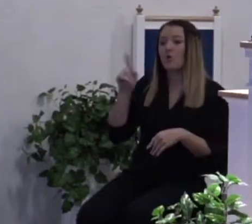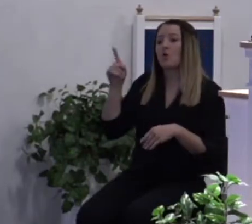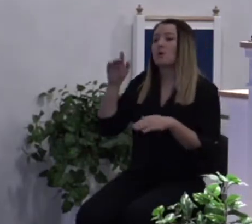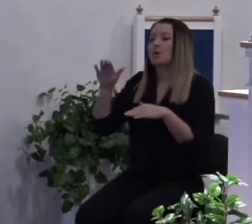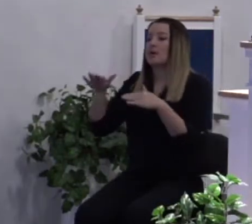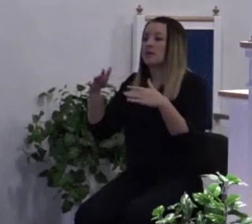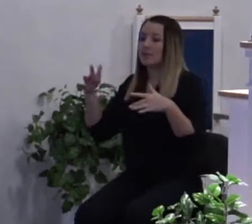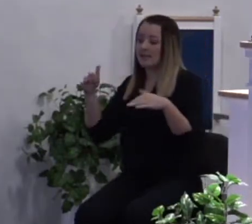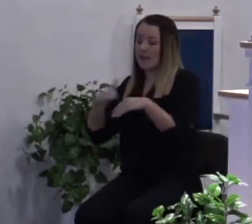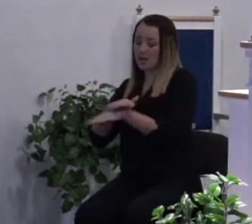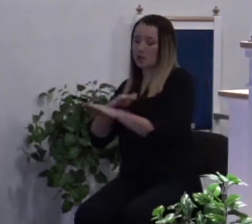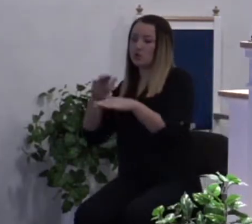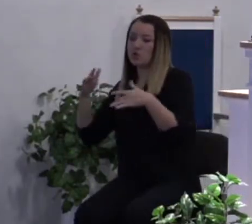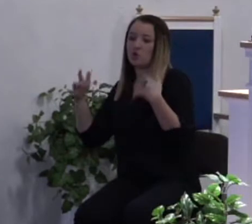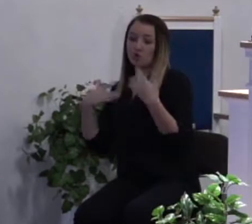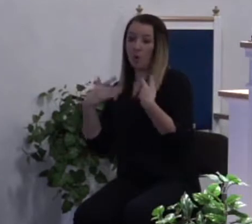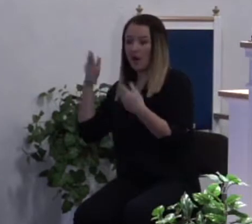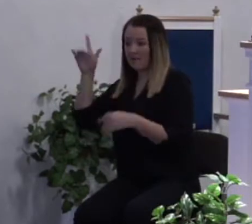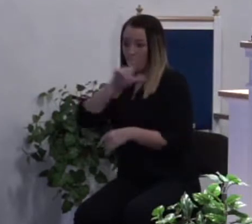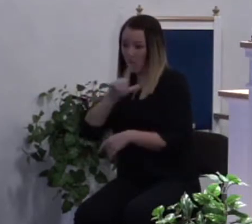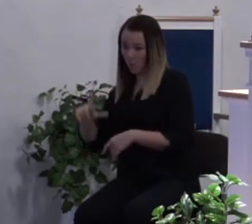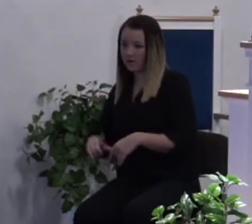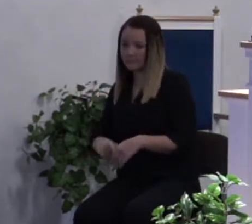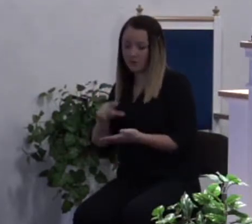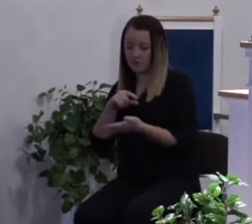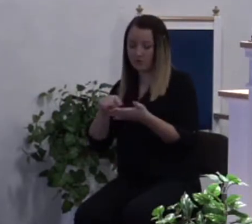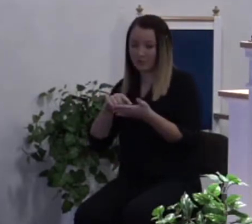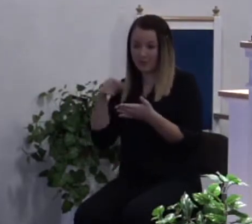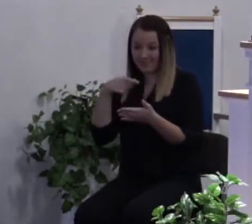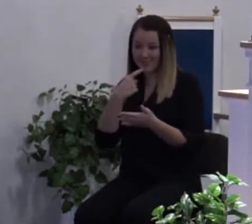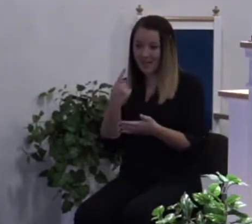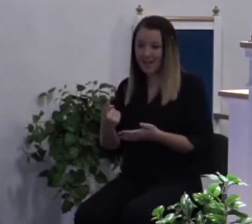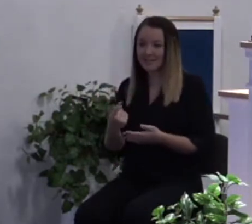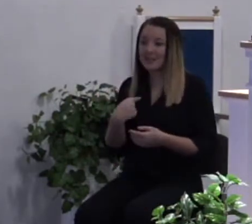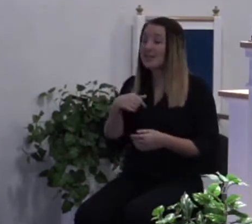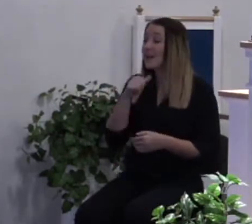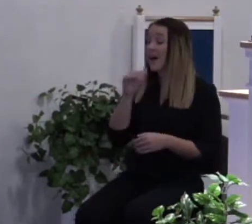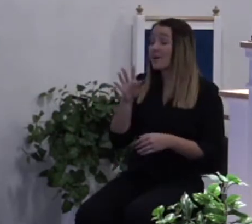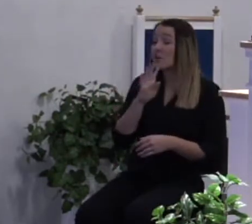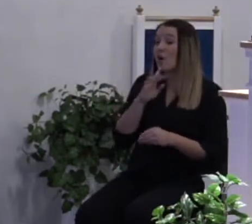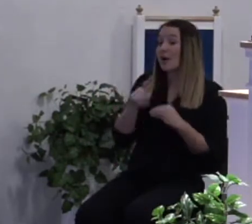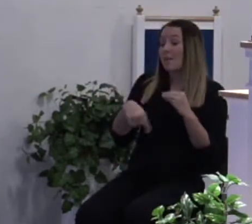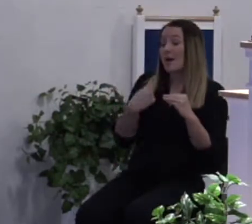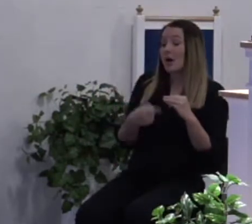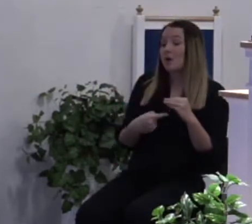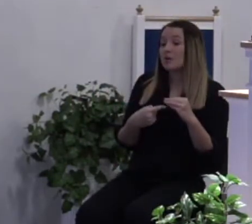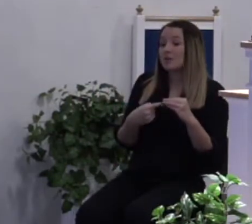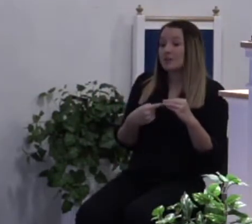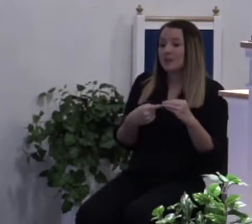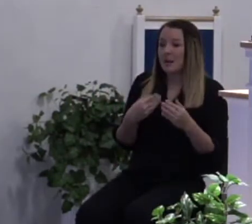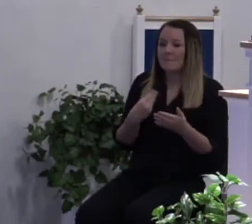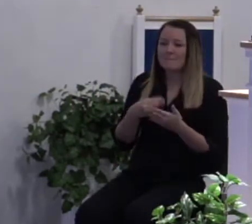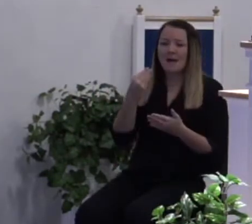of the Lord like the scripture says. And so he's not talking about buying something